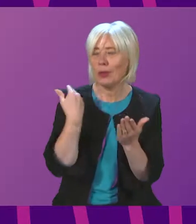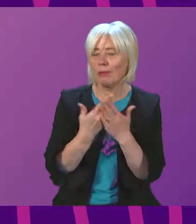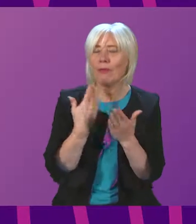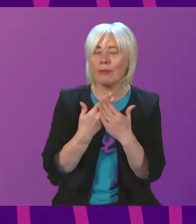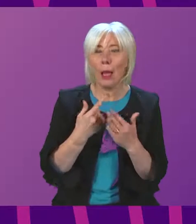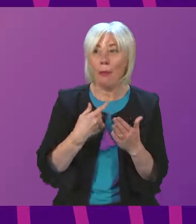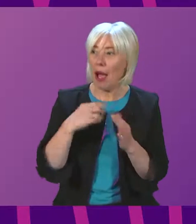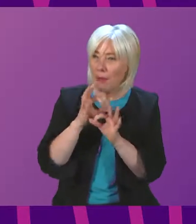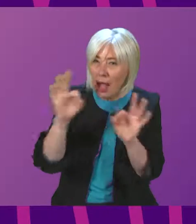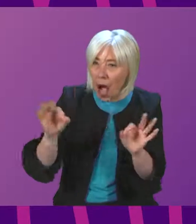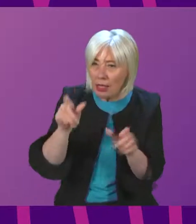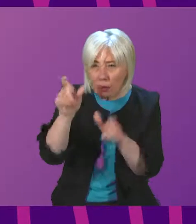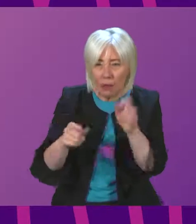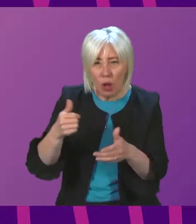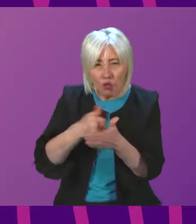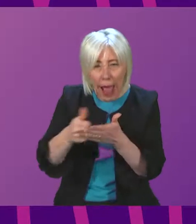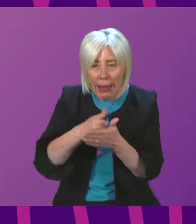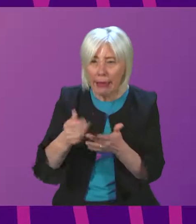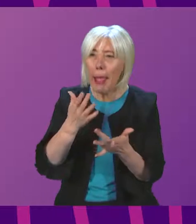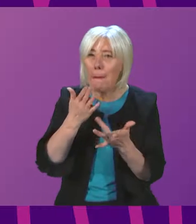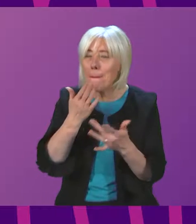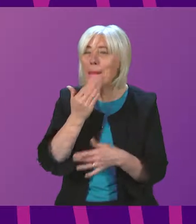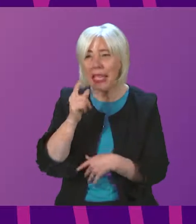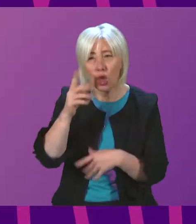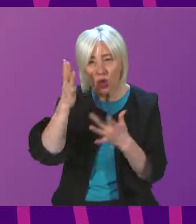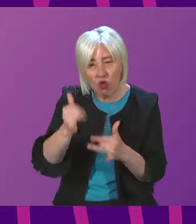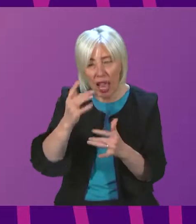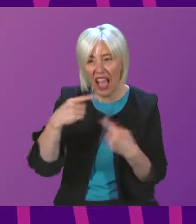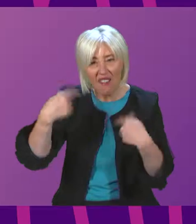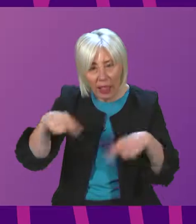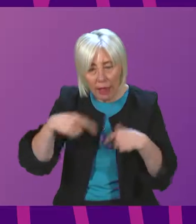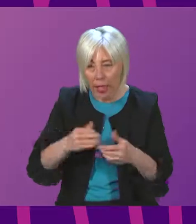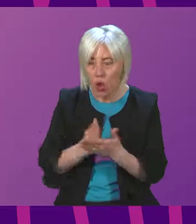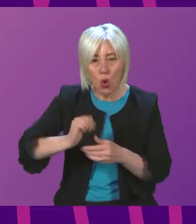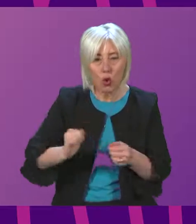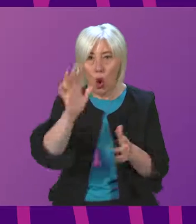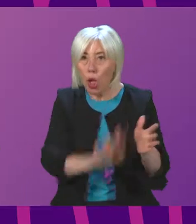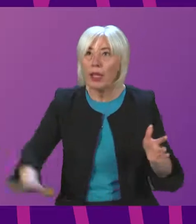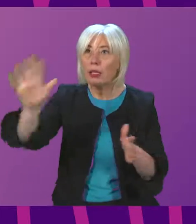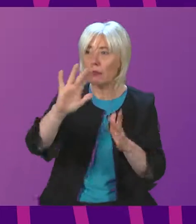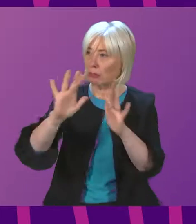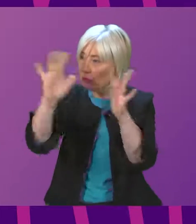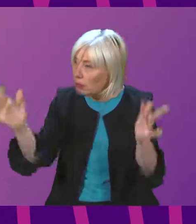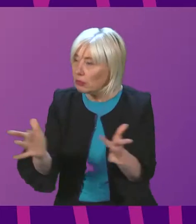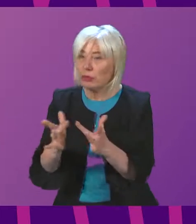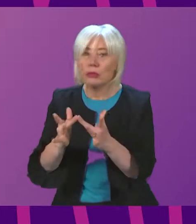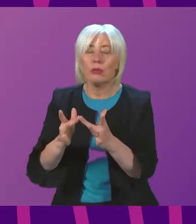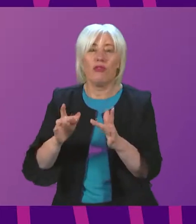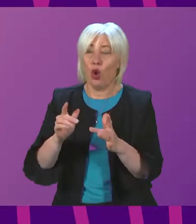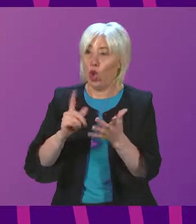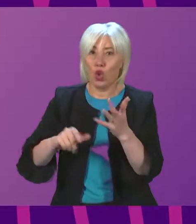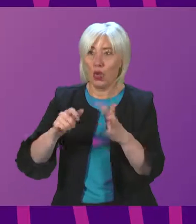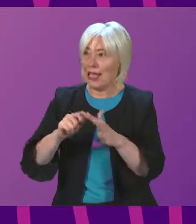have asked my officials on a regular basis to check the availability in Scotland through either internet in terms of UK supply chains